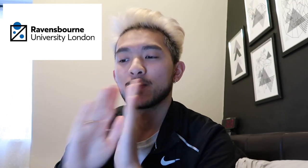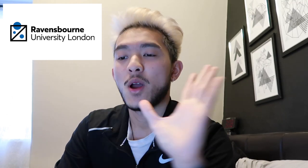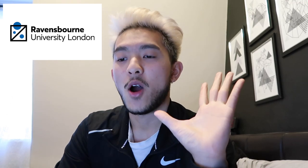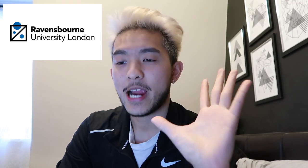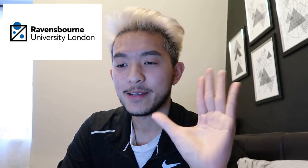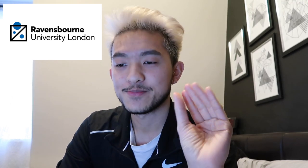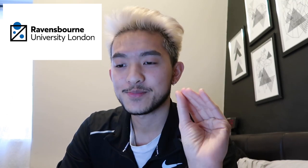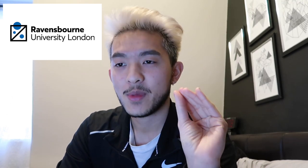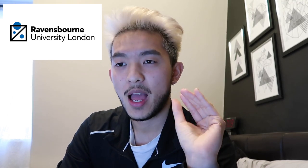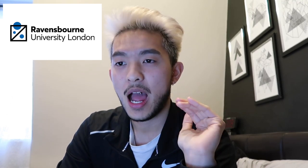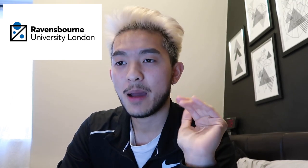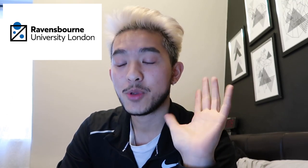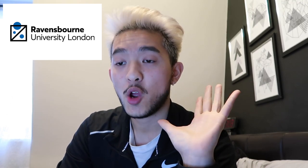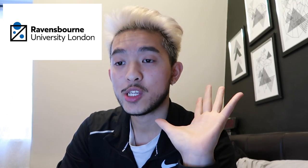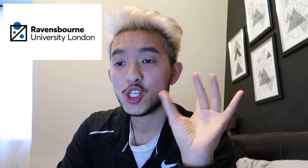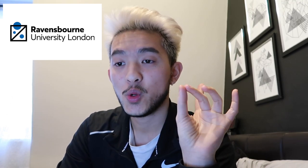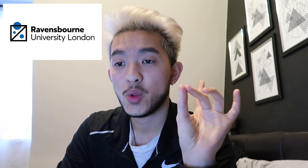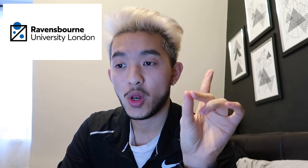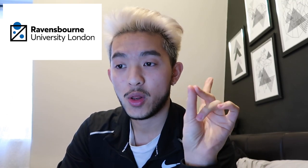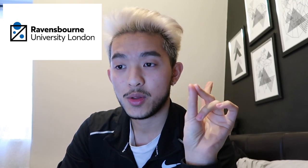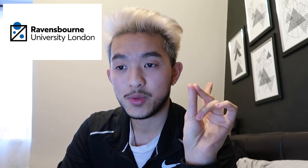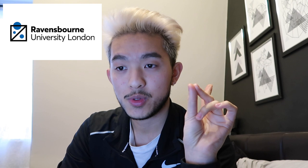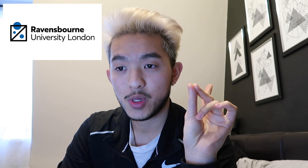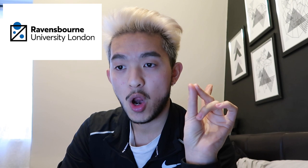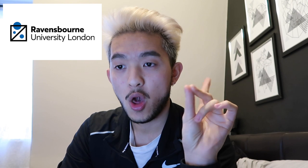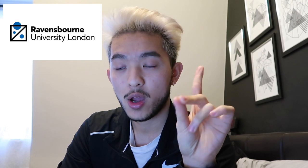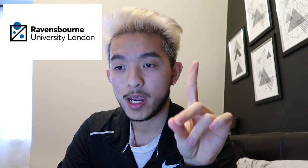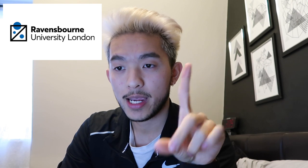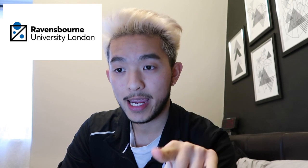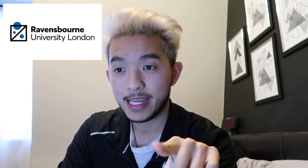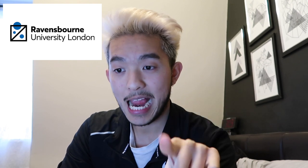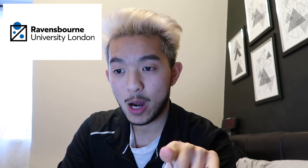Okay, I'm going to lock in now.